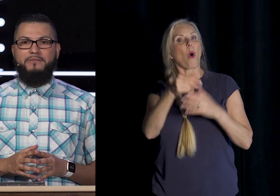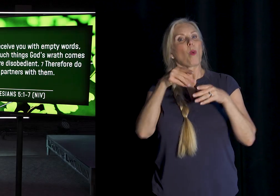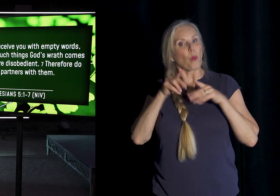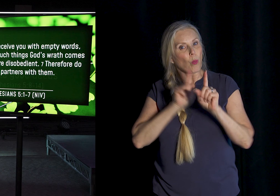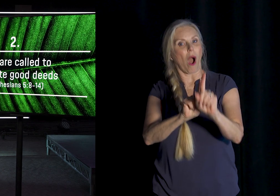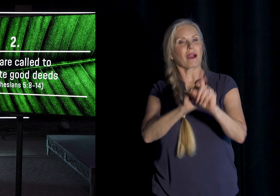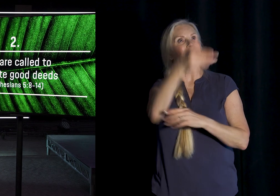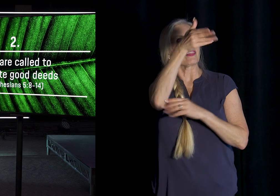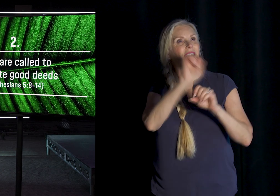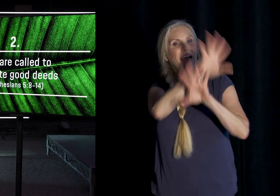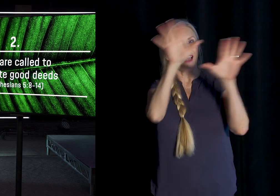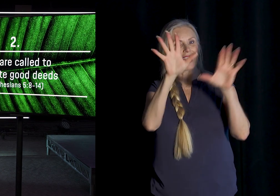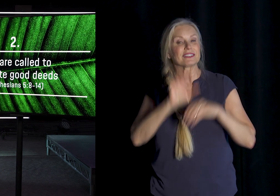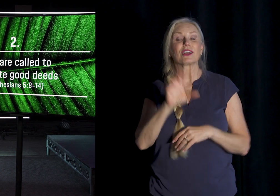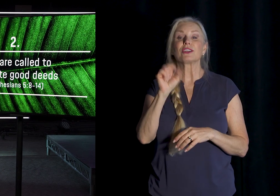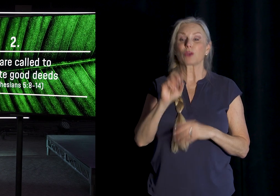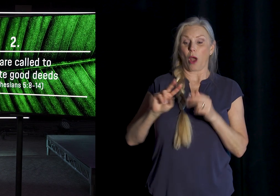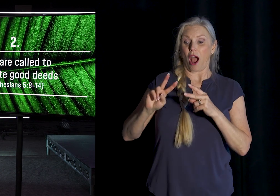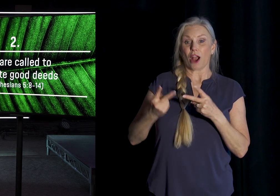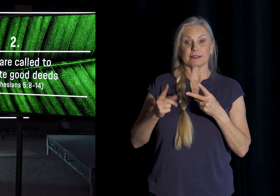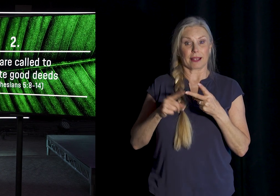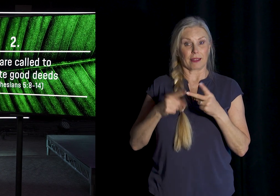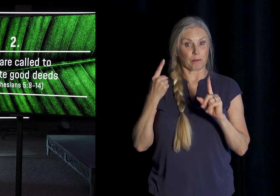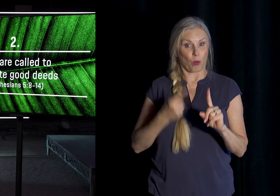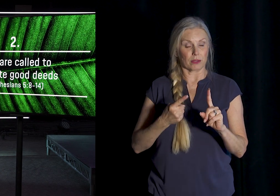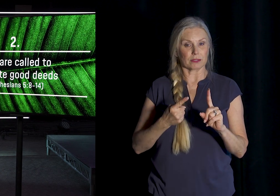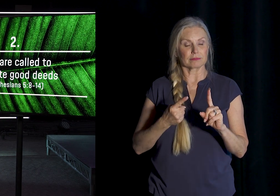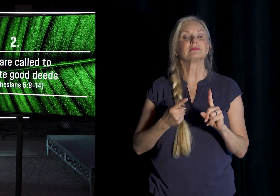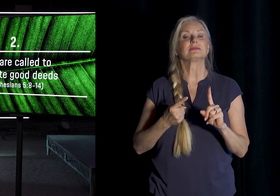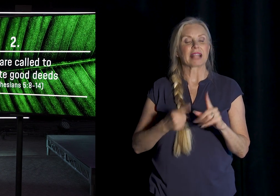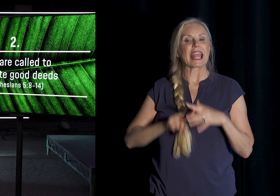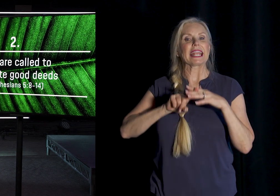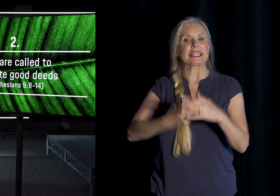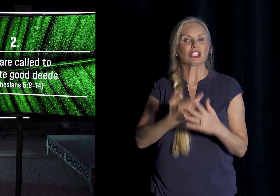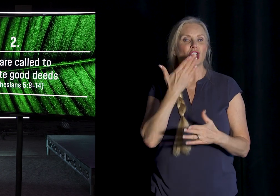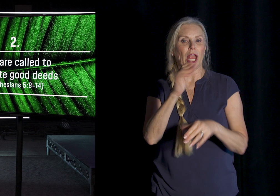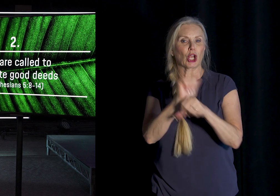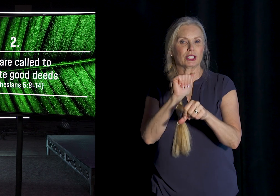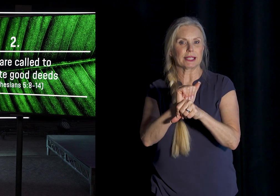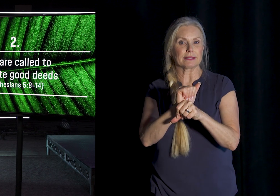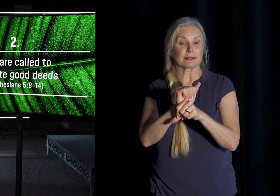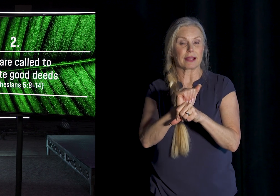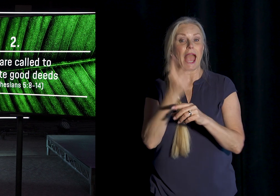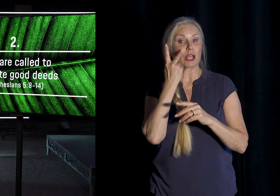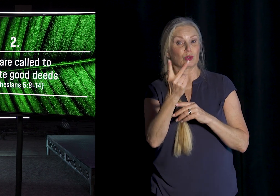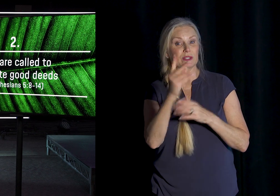The second point Is this We are called To initiate Good deeds And we'll find this In verses 8-14